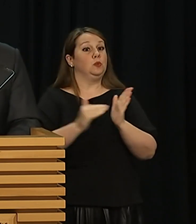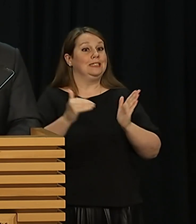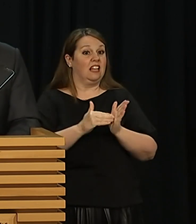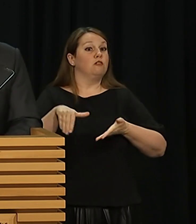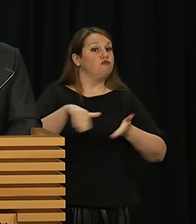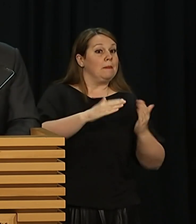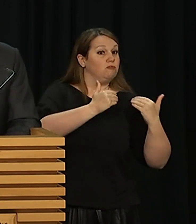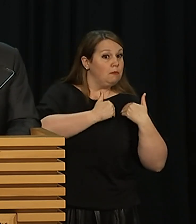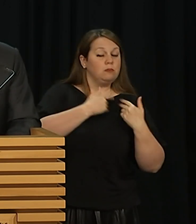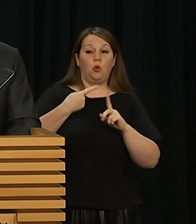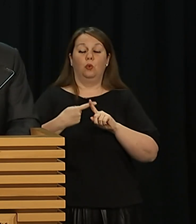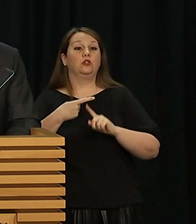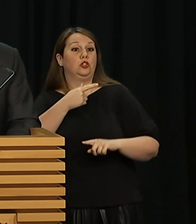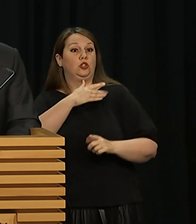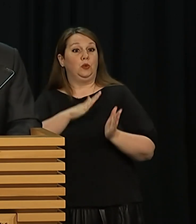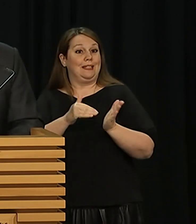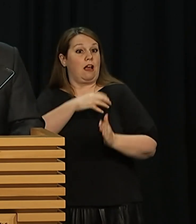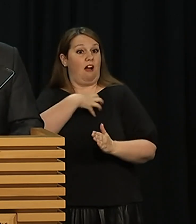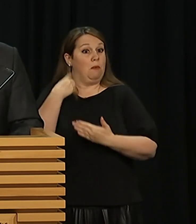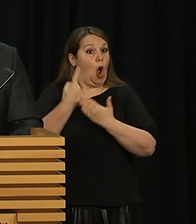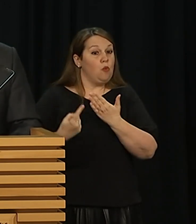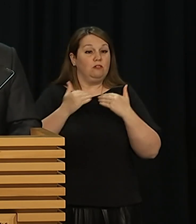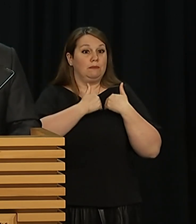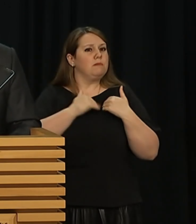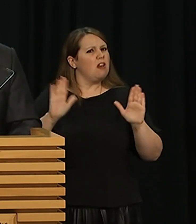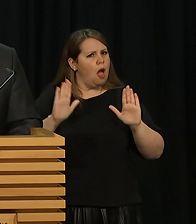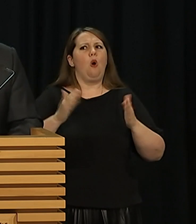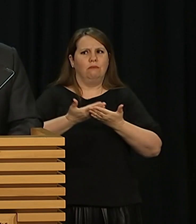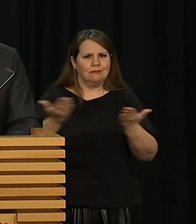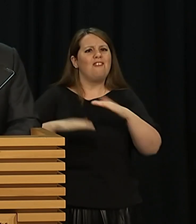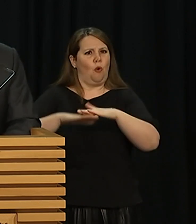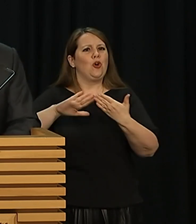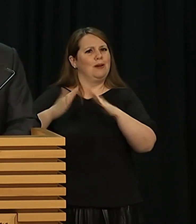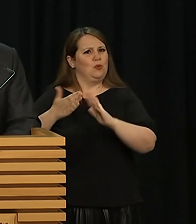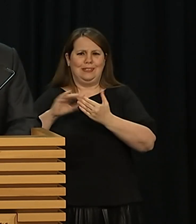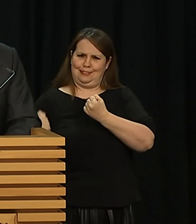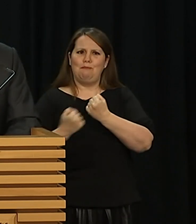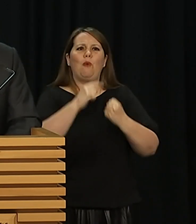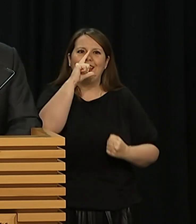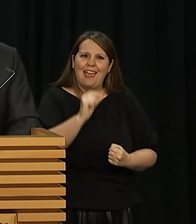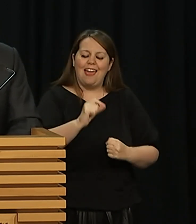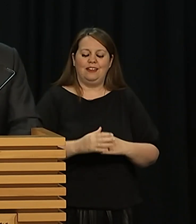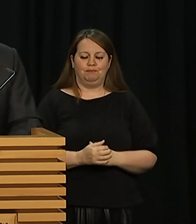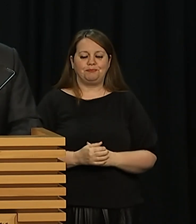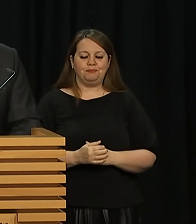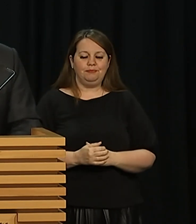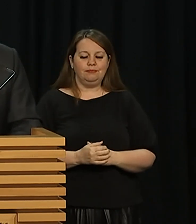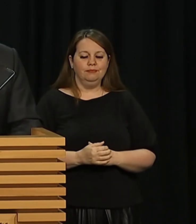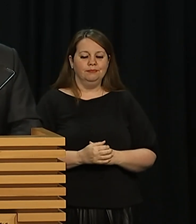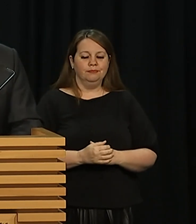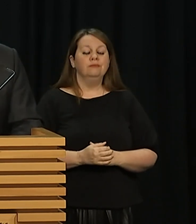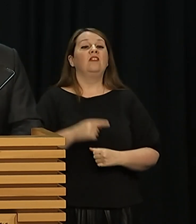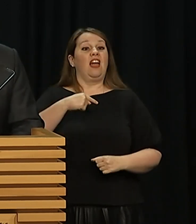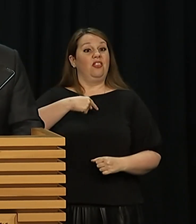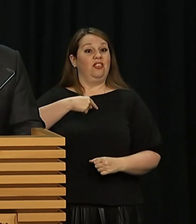Government, but it is something that the community as a whole can get on board with. Turning to a matter that we will deal with this week,